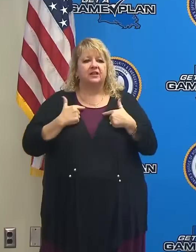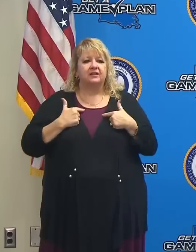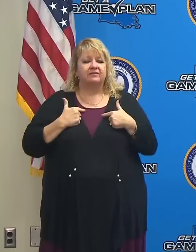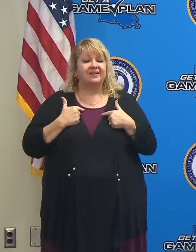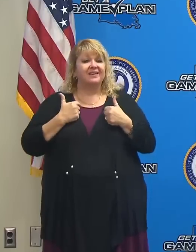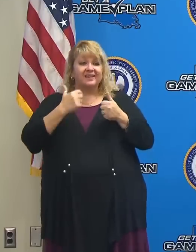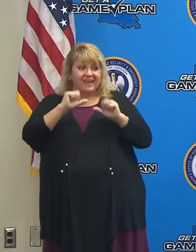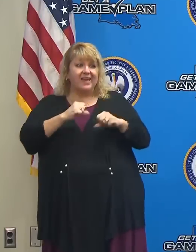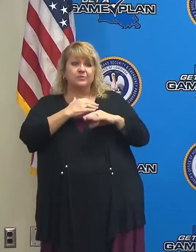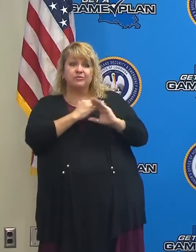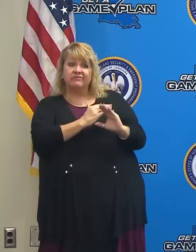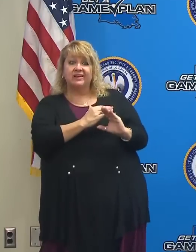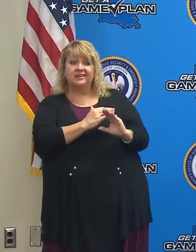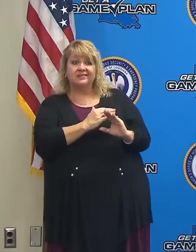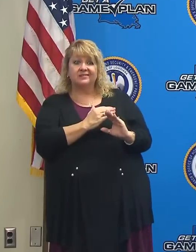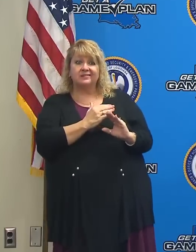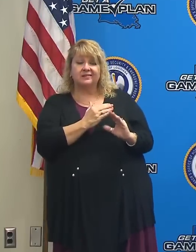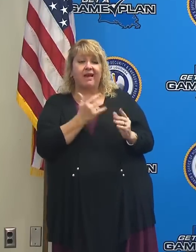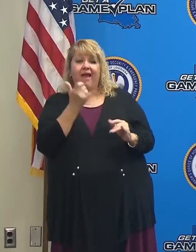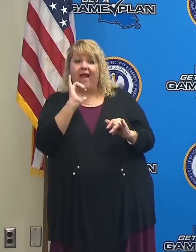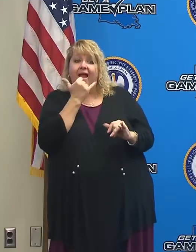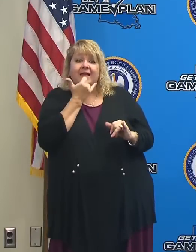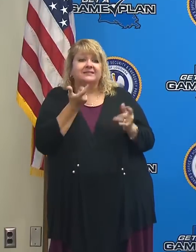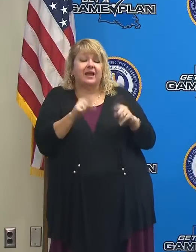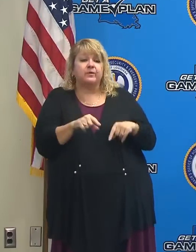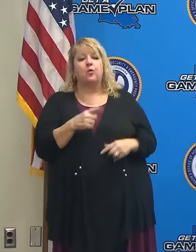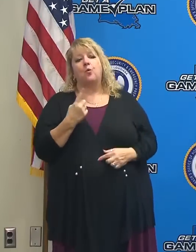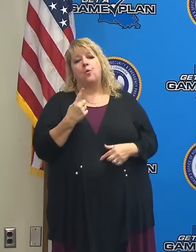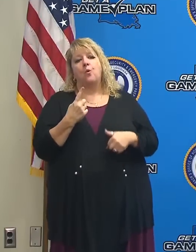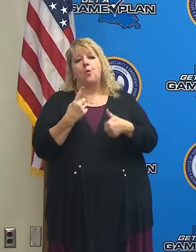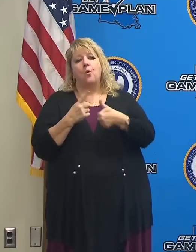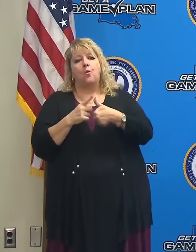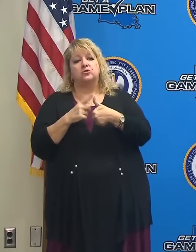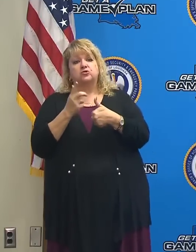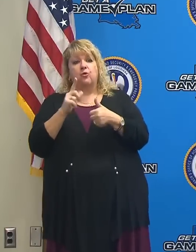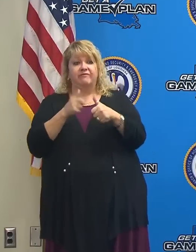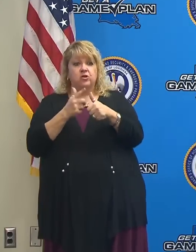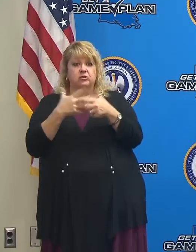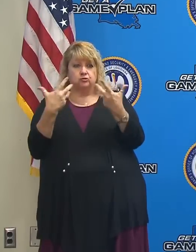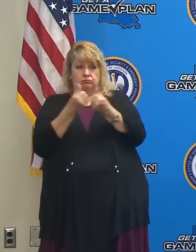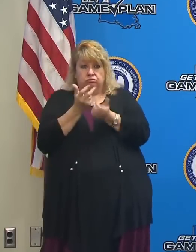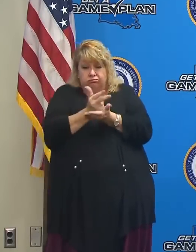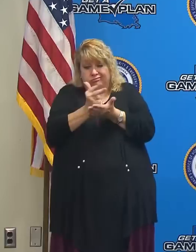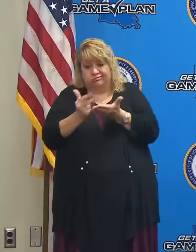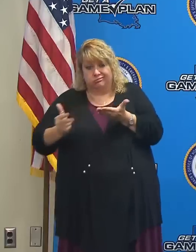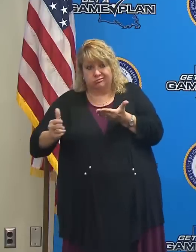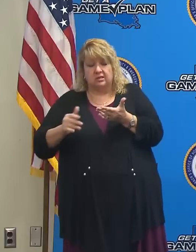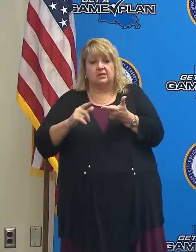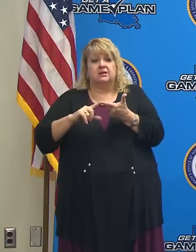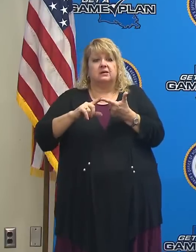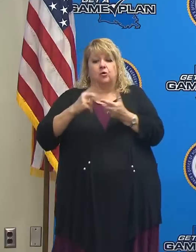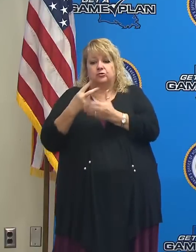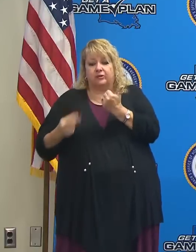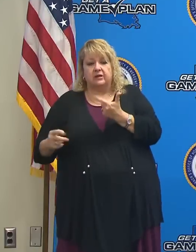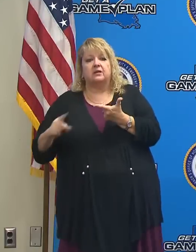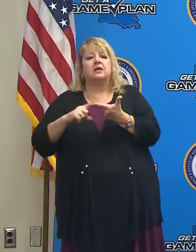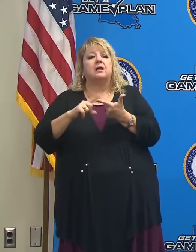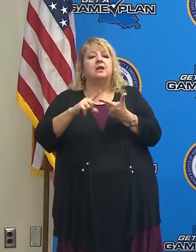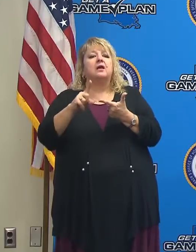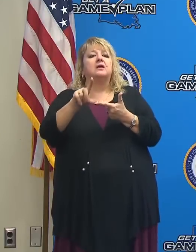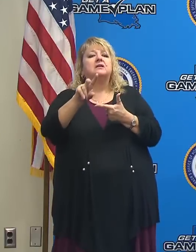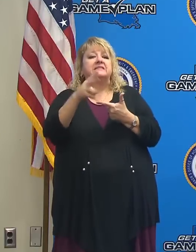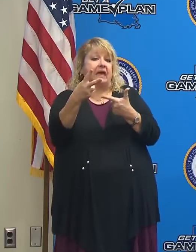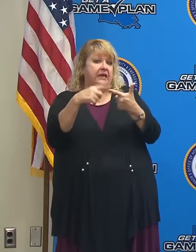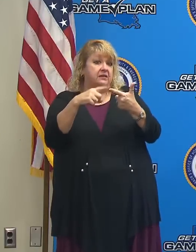every single season. Number one is from unsafe generator use and poisoning by carbon monoxide.